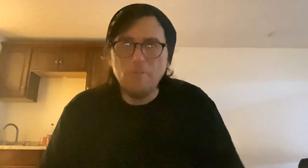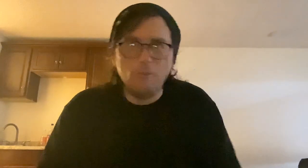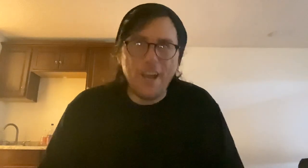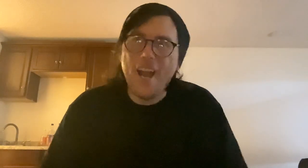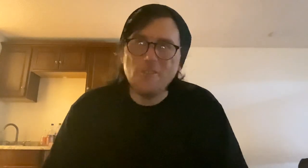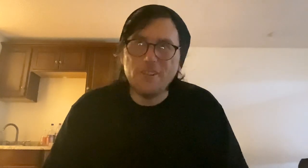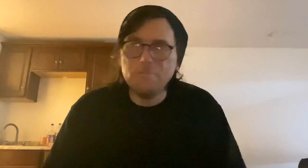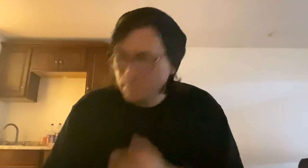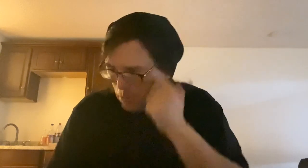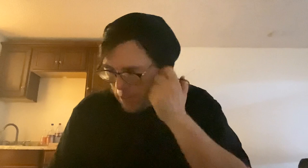we hired them, whatever.